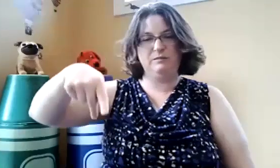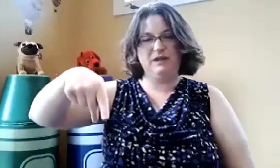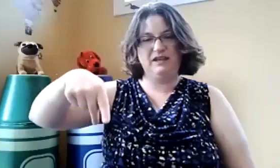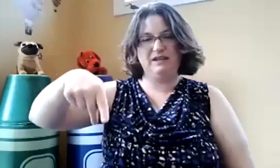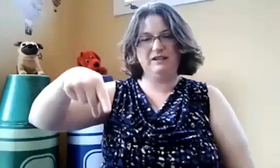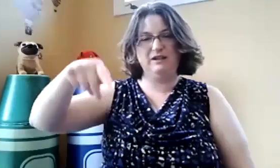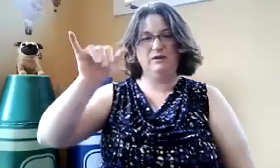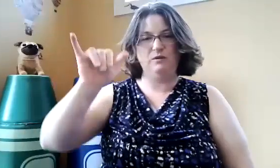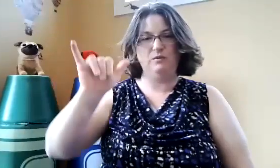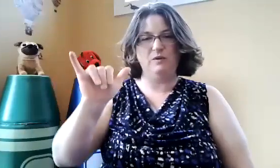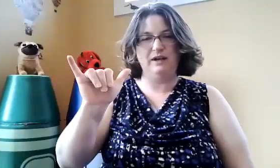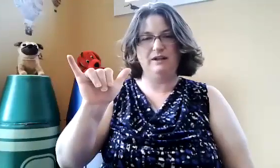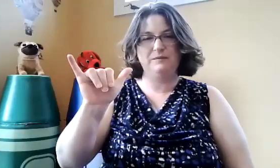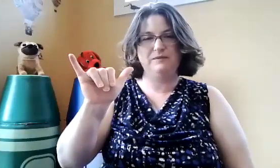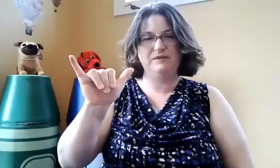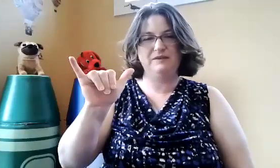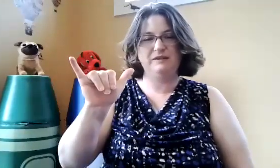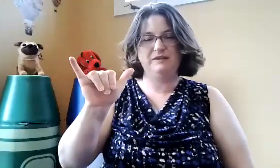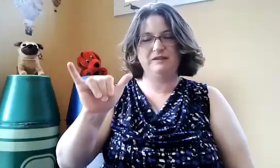Y. Good.